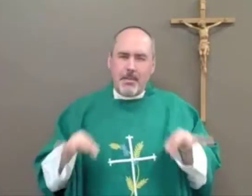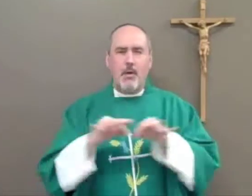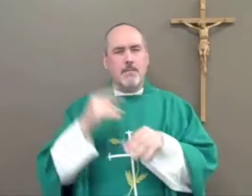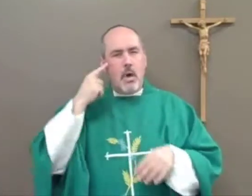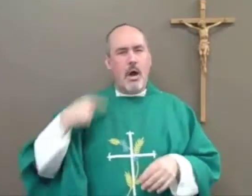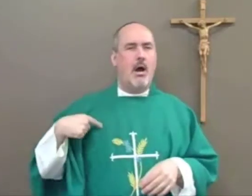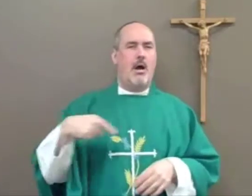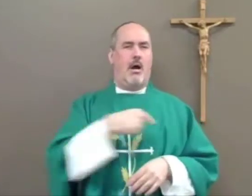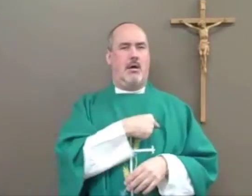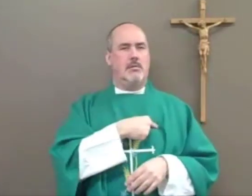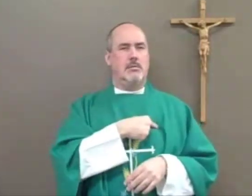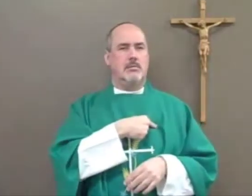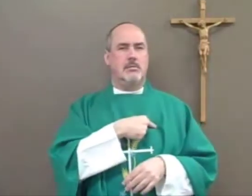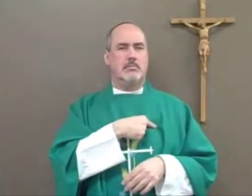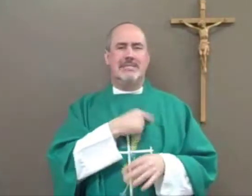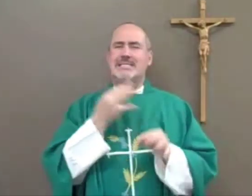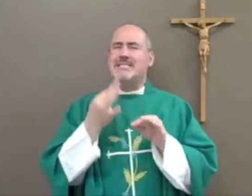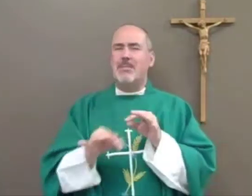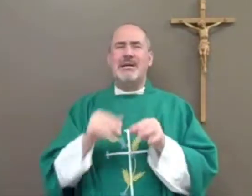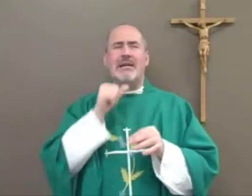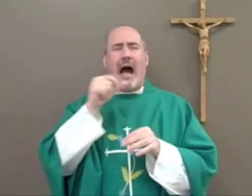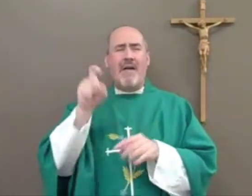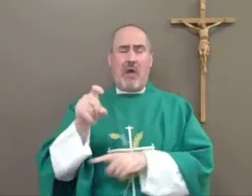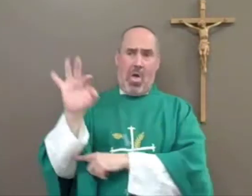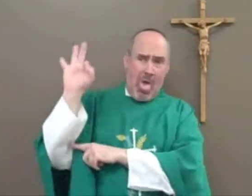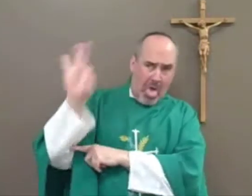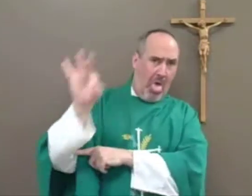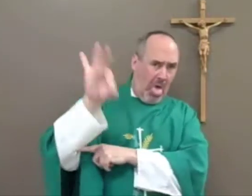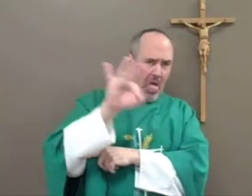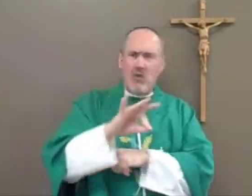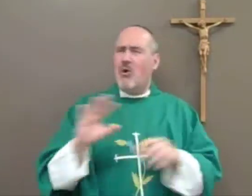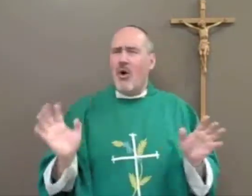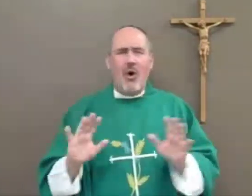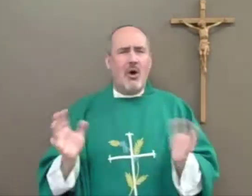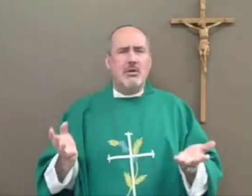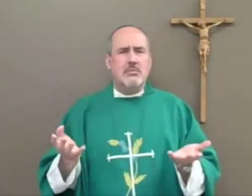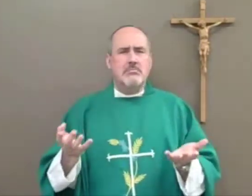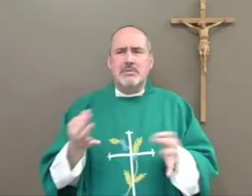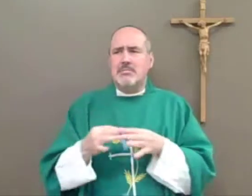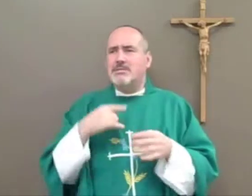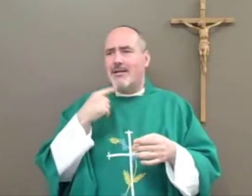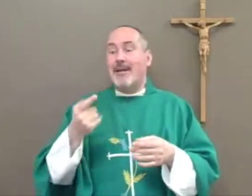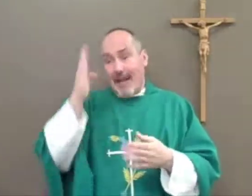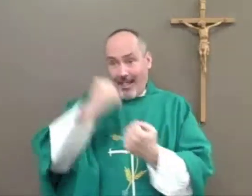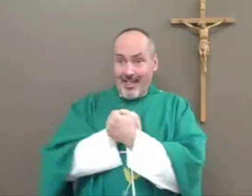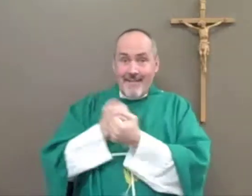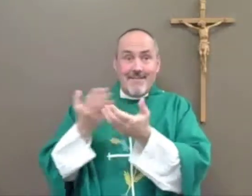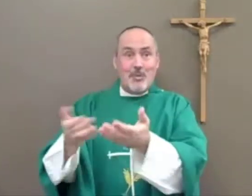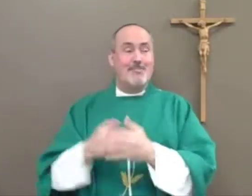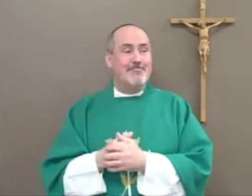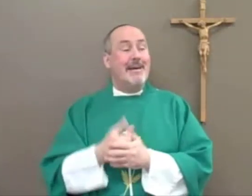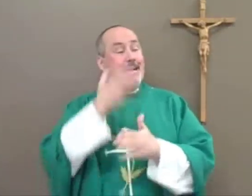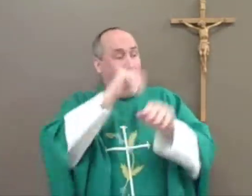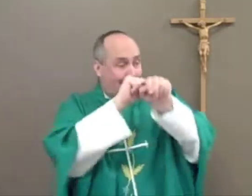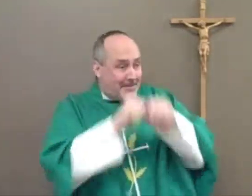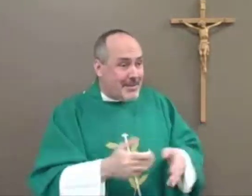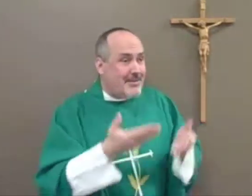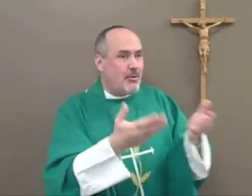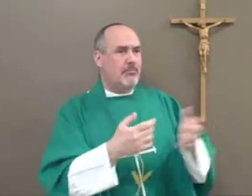to continue to share God's message. We don't have to be preachers. We don't have to preach at people. We just